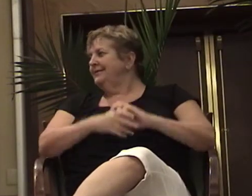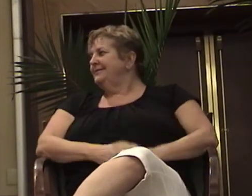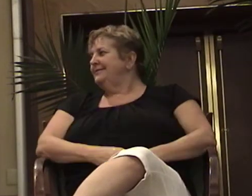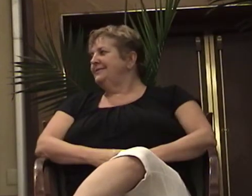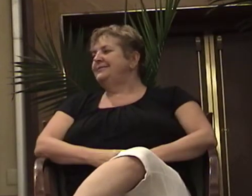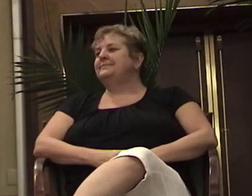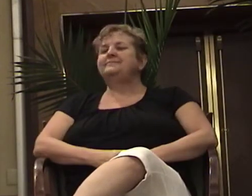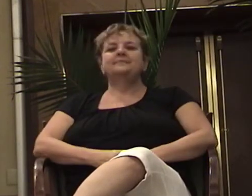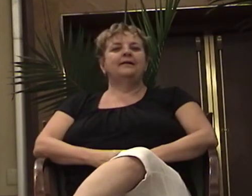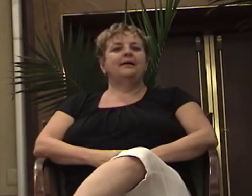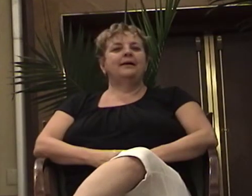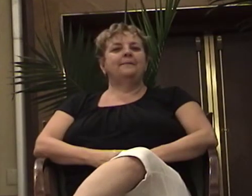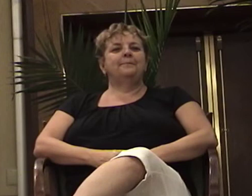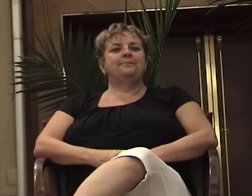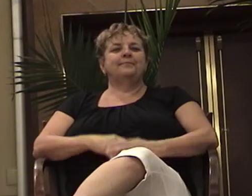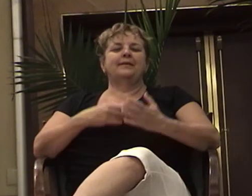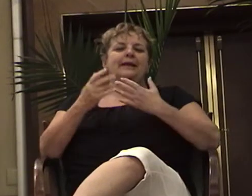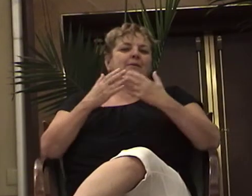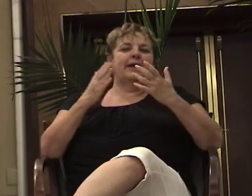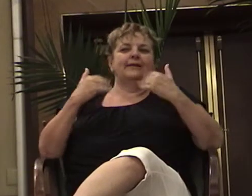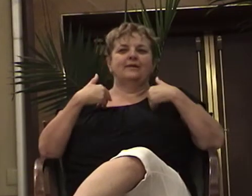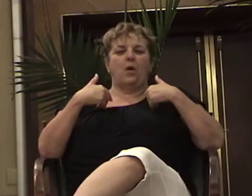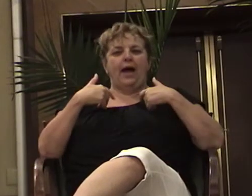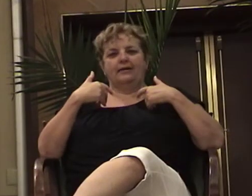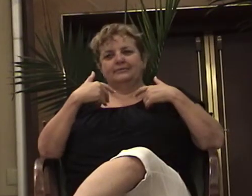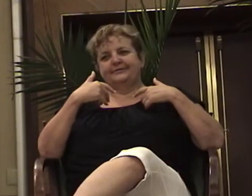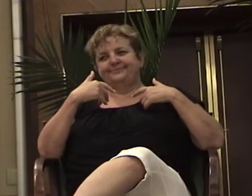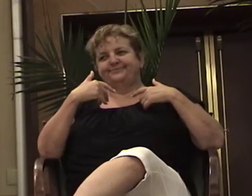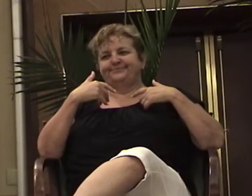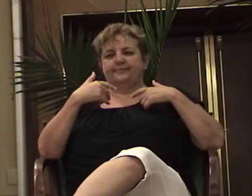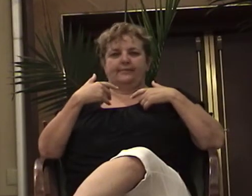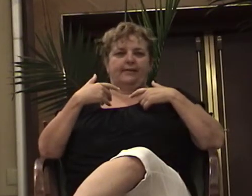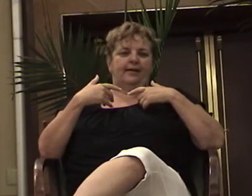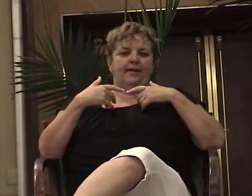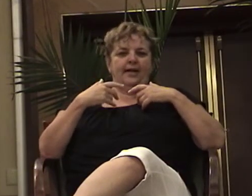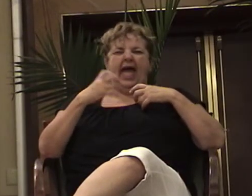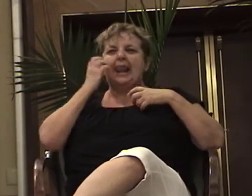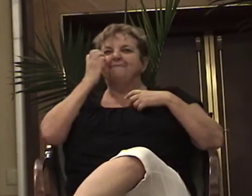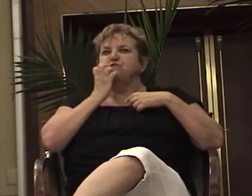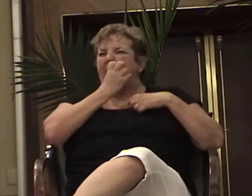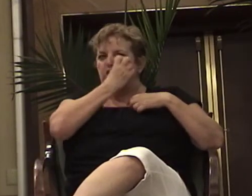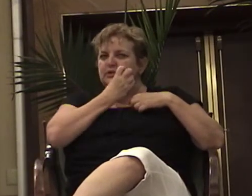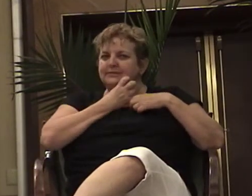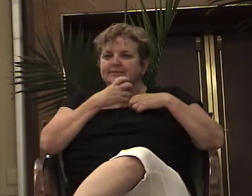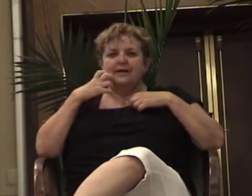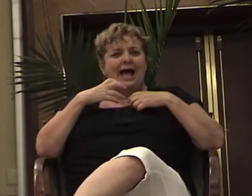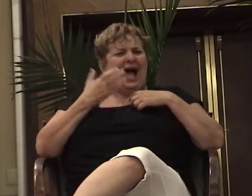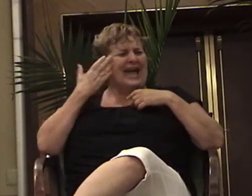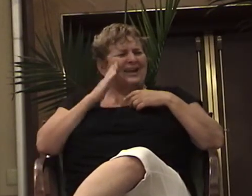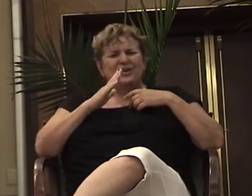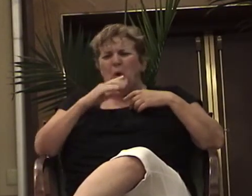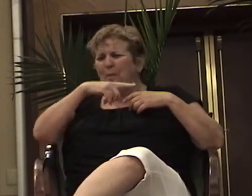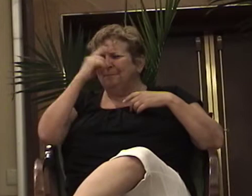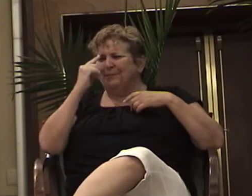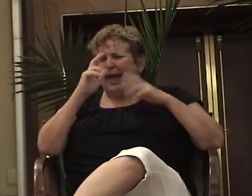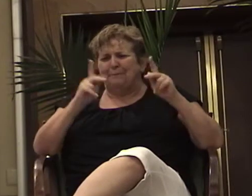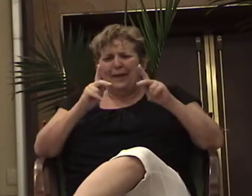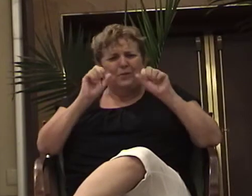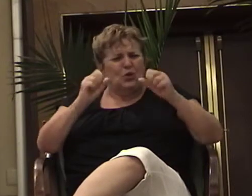So I had a flaming red afro and, oh, gosh, freckles on my face. I didn't even know black people were allowed to have red hair and freckles. You know what